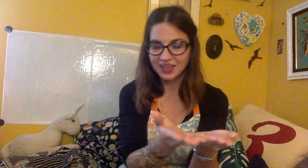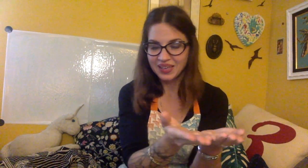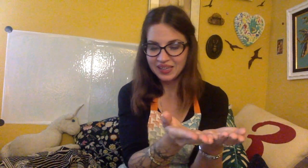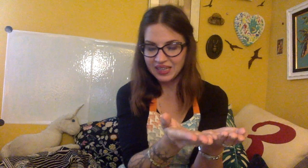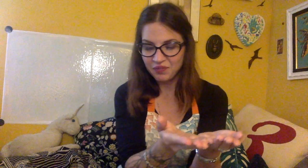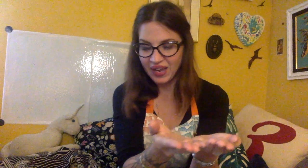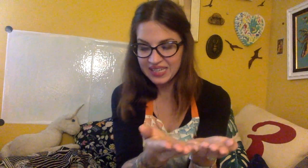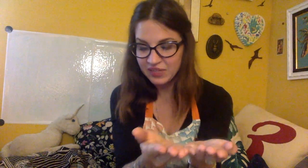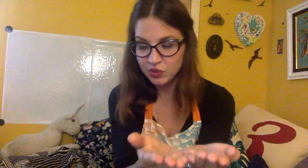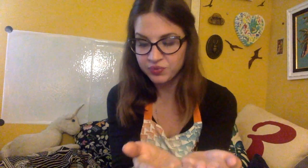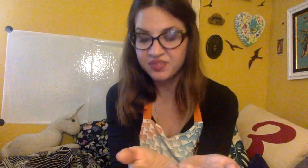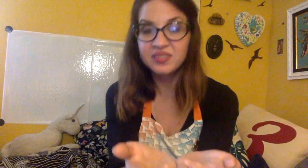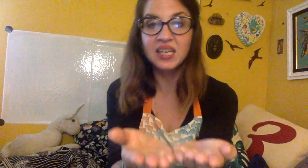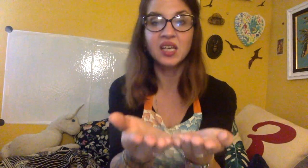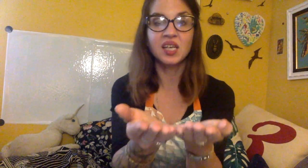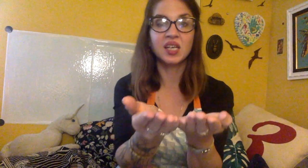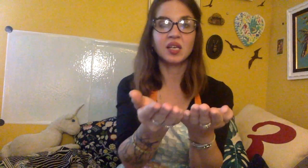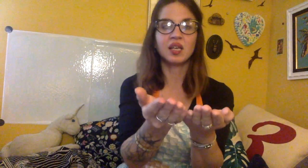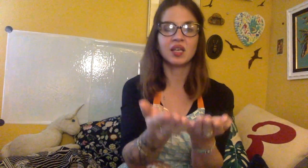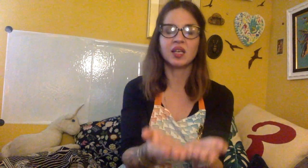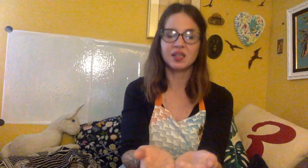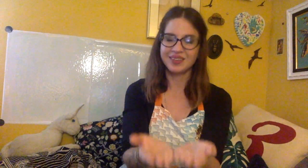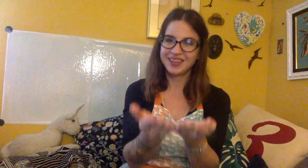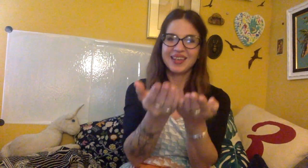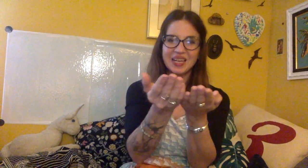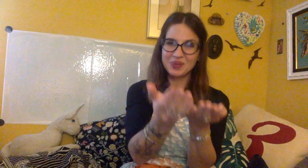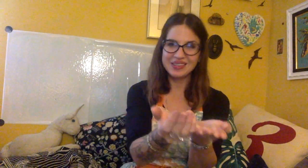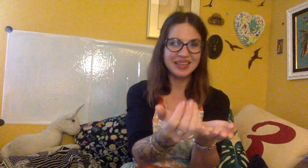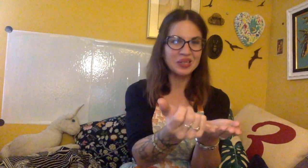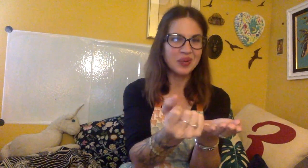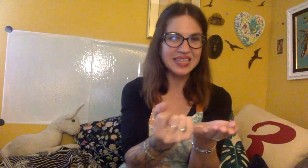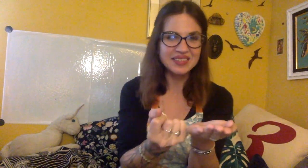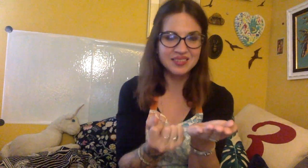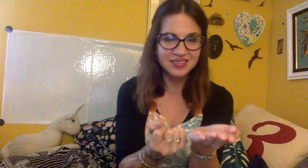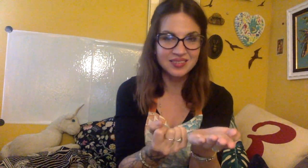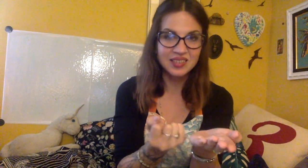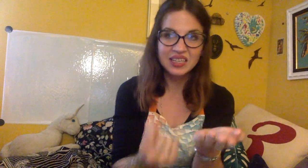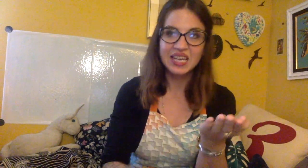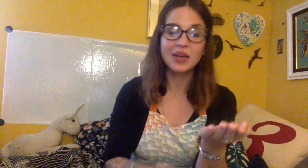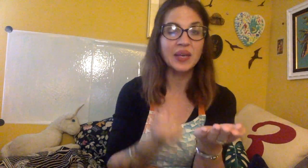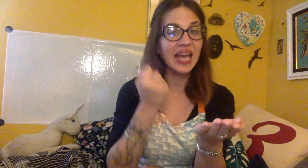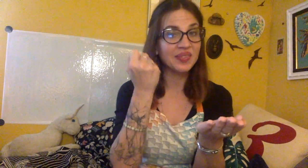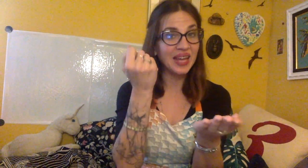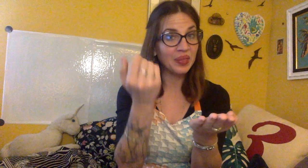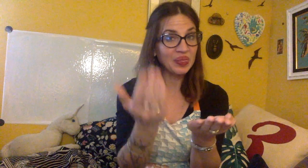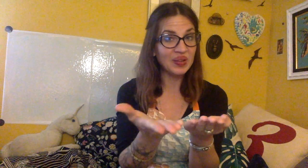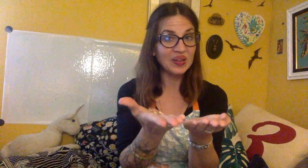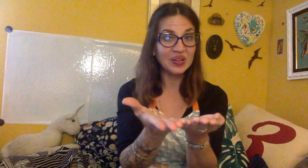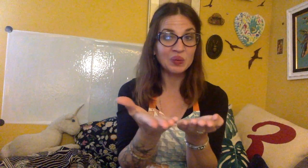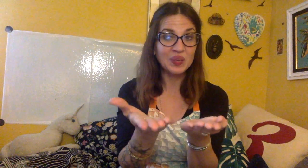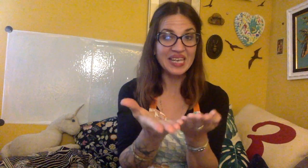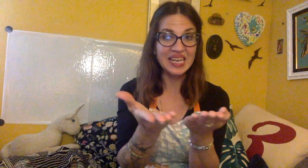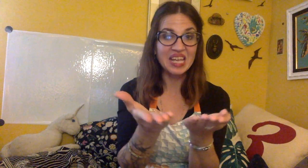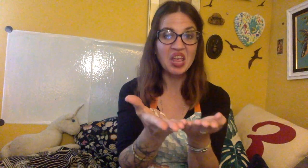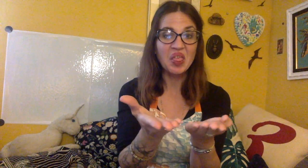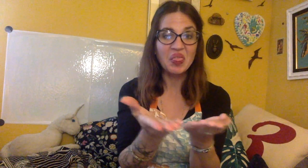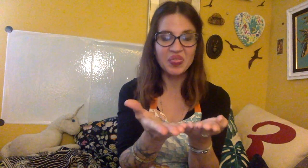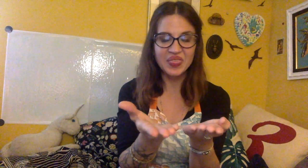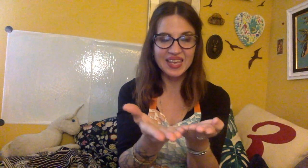If I give you sing, if we take away the s and we add that th, we get thing.